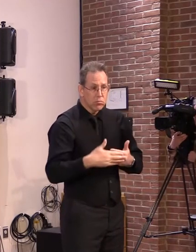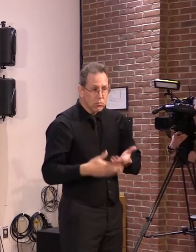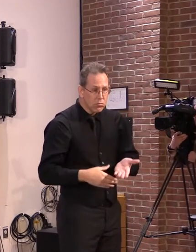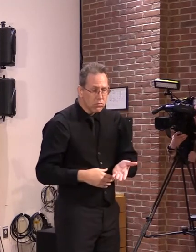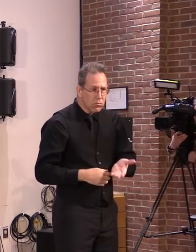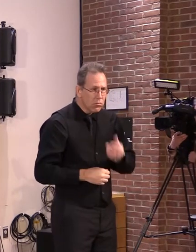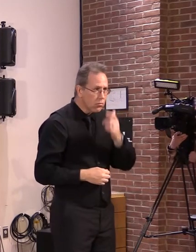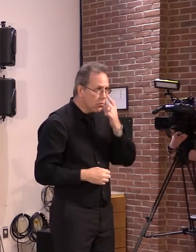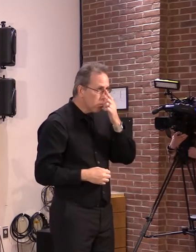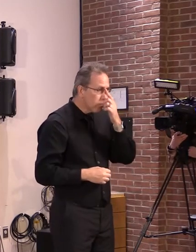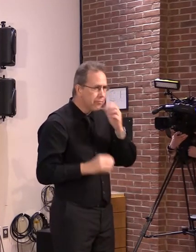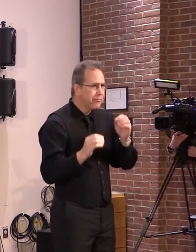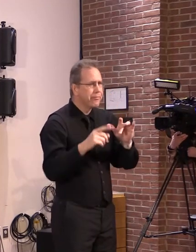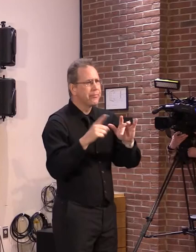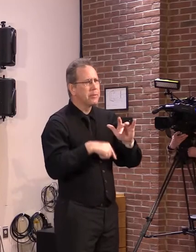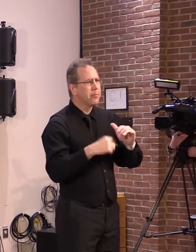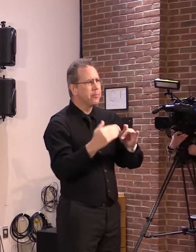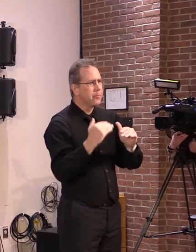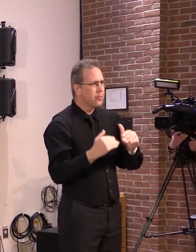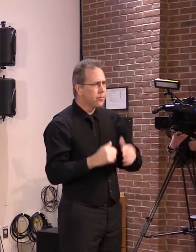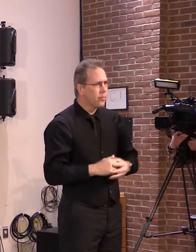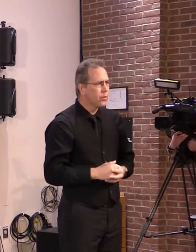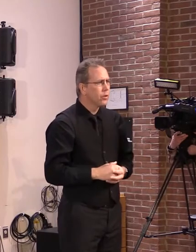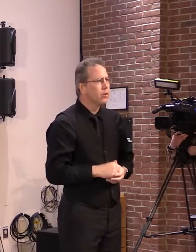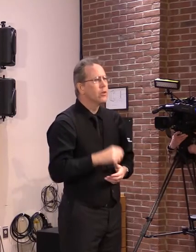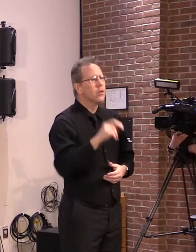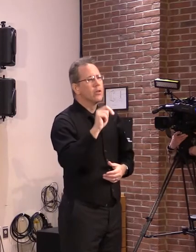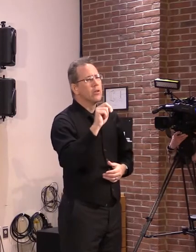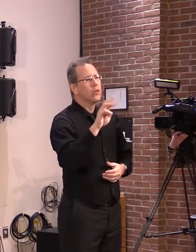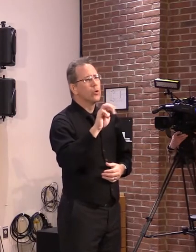All right. We'll move to Chris Roy, Newport Daily Express.